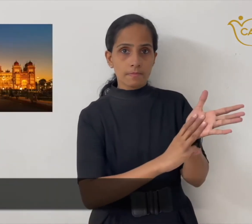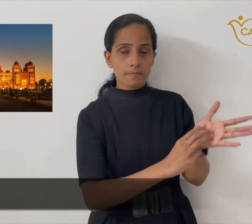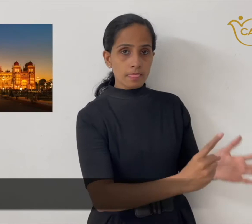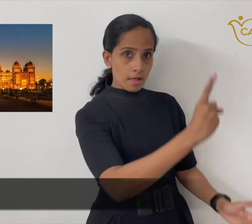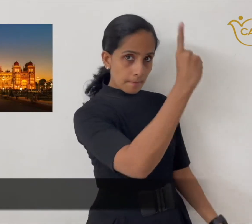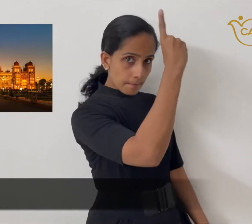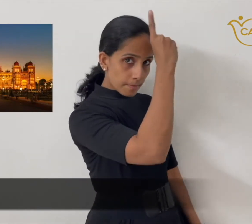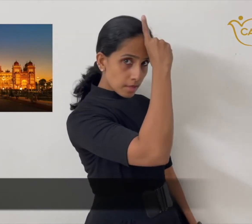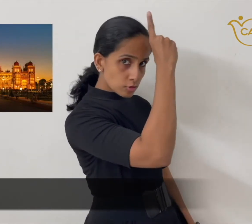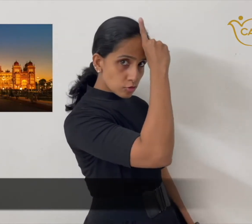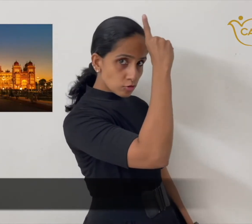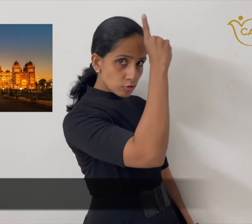Mysuru